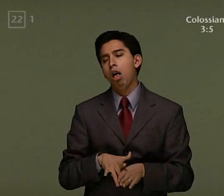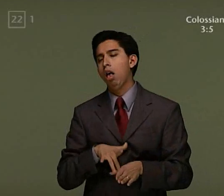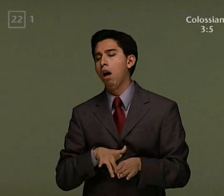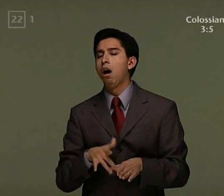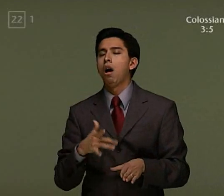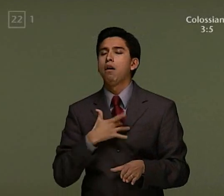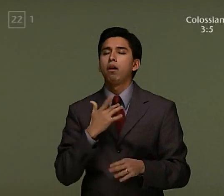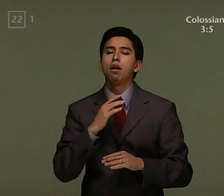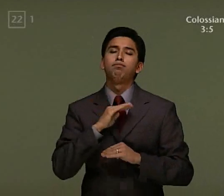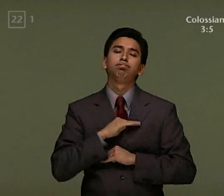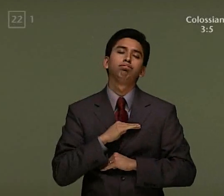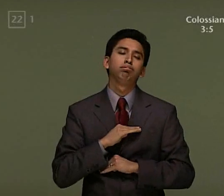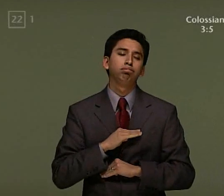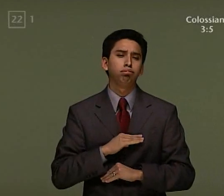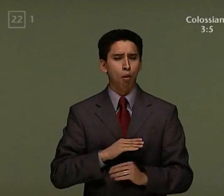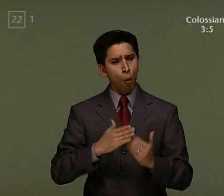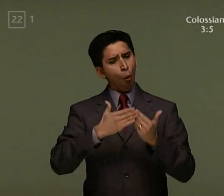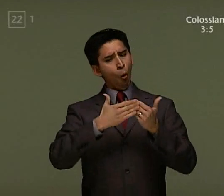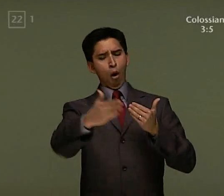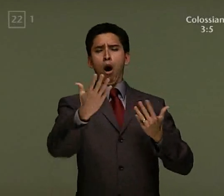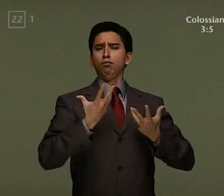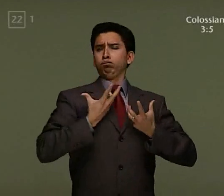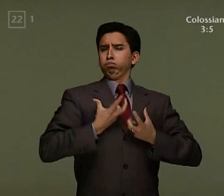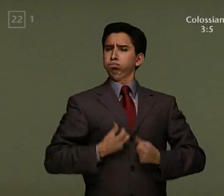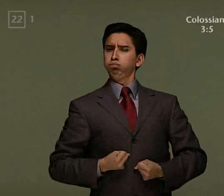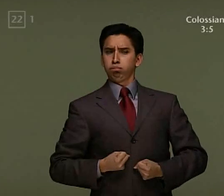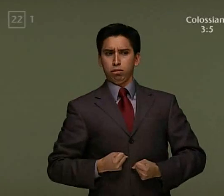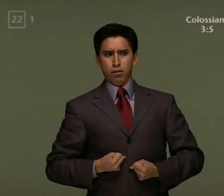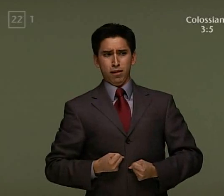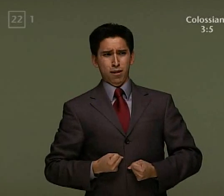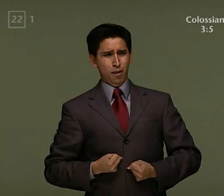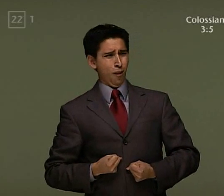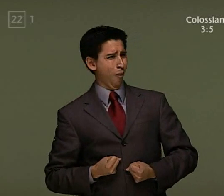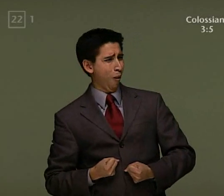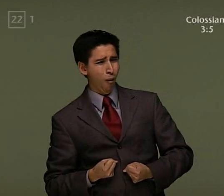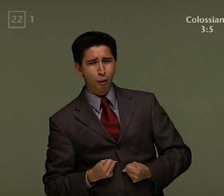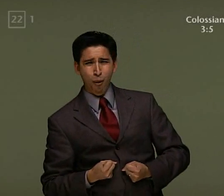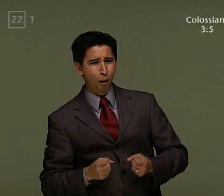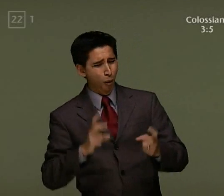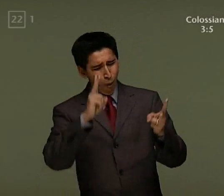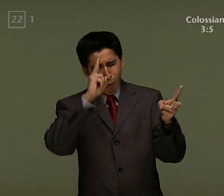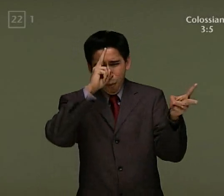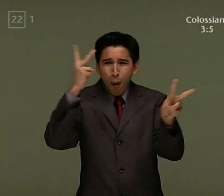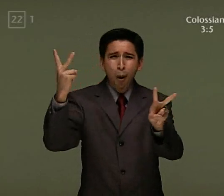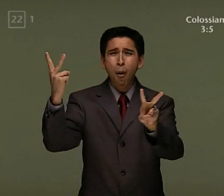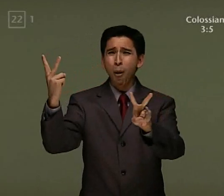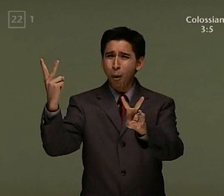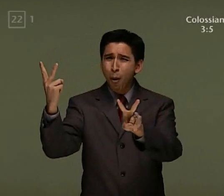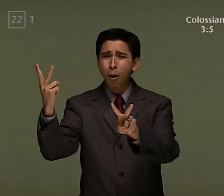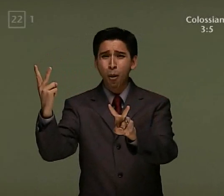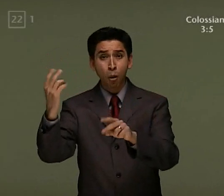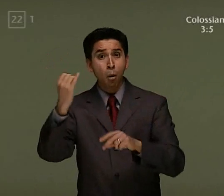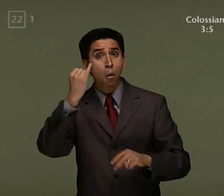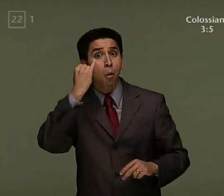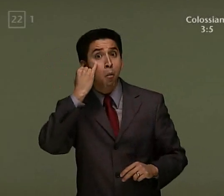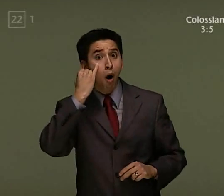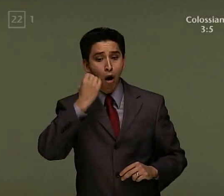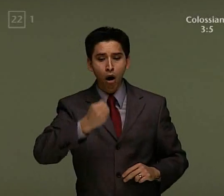time watch us do. I got the cash like change, Bitches suck my dick because I come like 36. Real shit. I can't